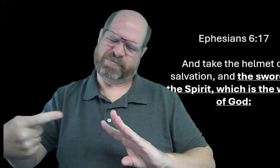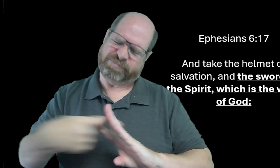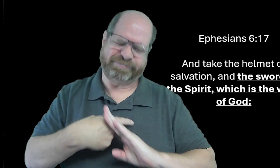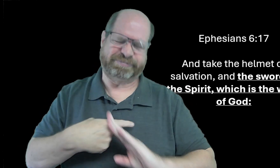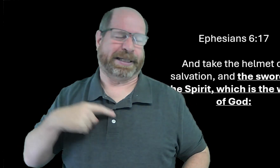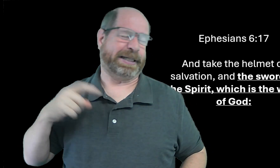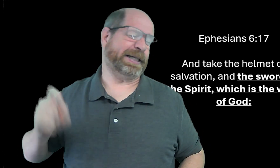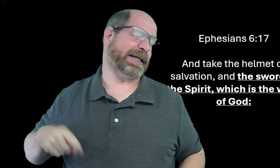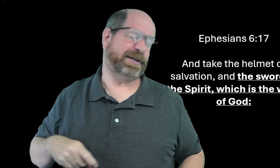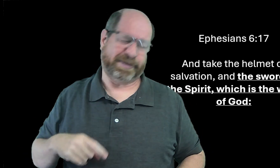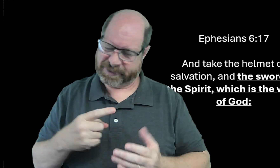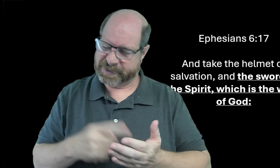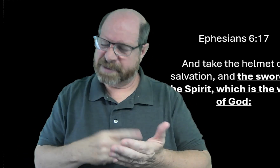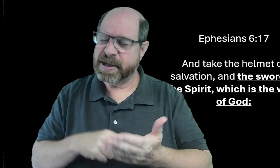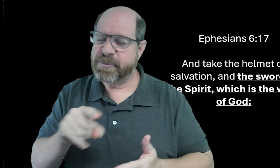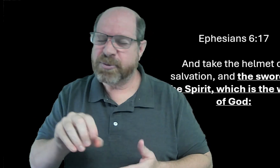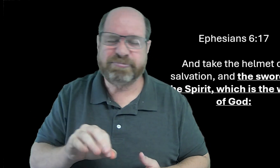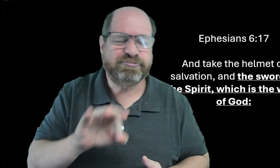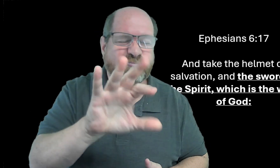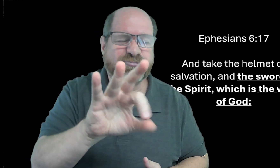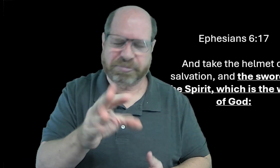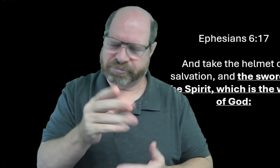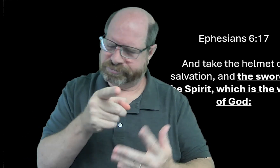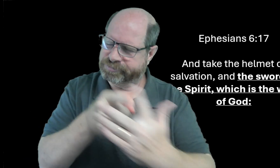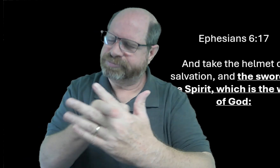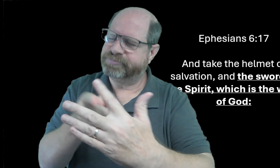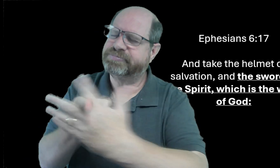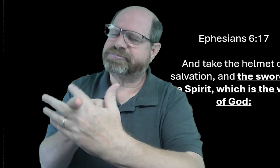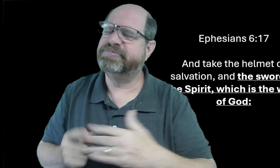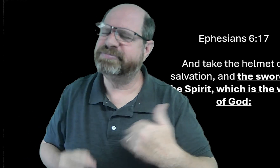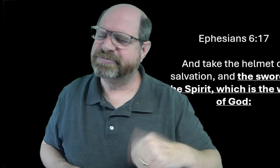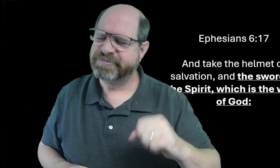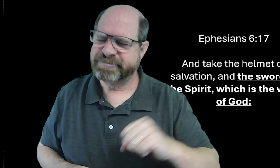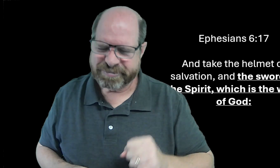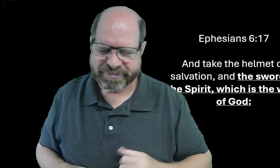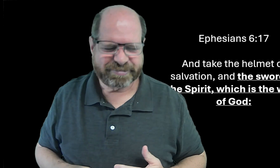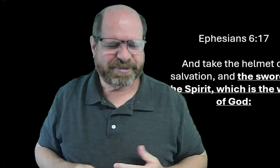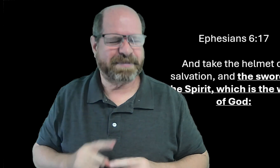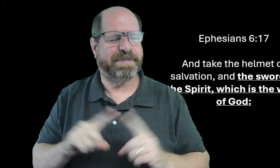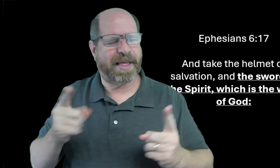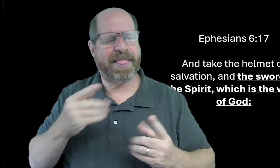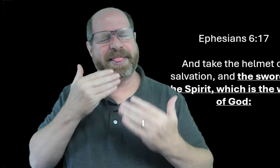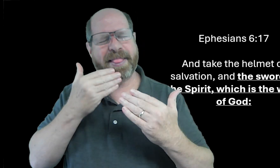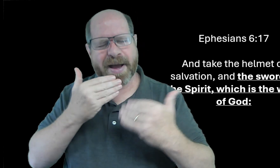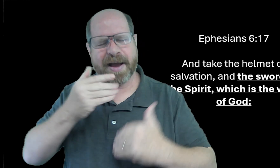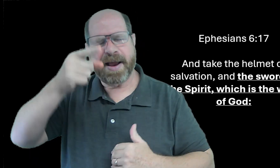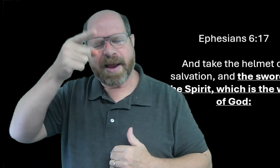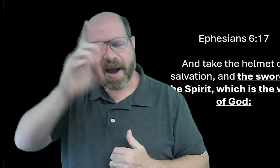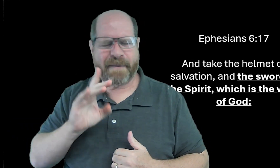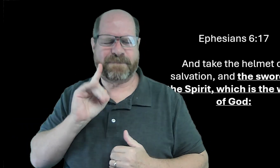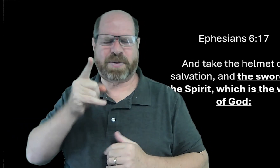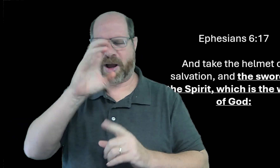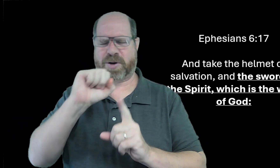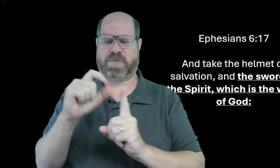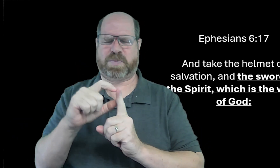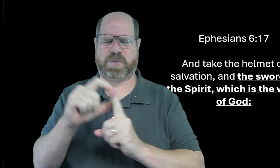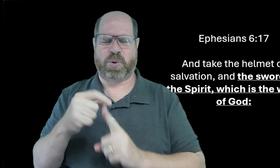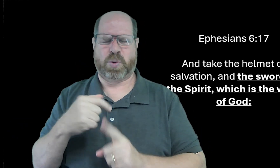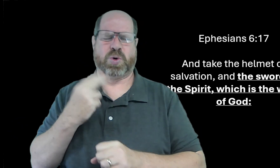of the spirit that pierces us when we need it it touches all of us thank you god for your